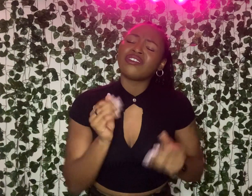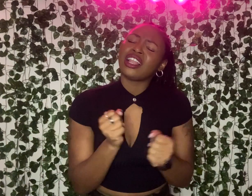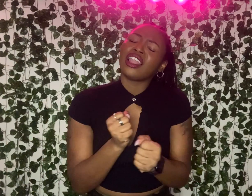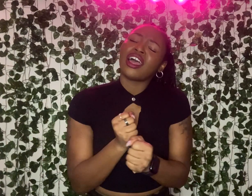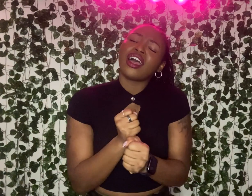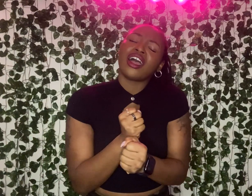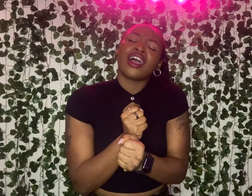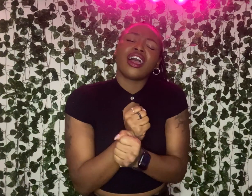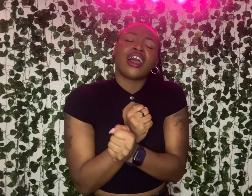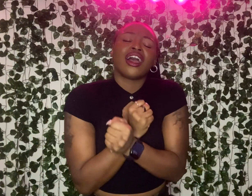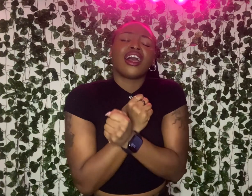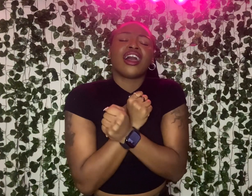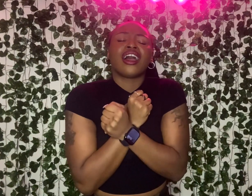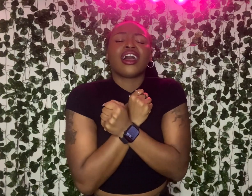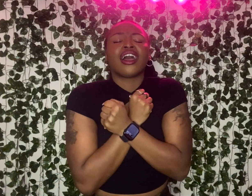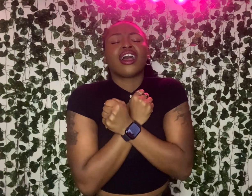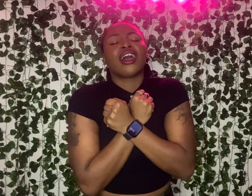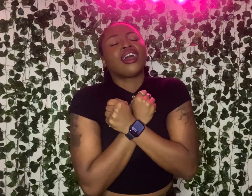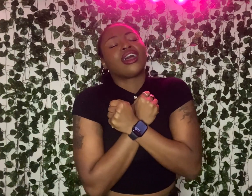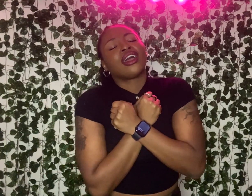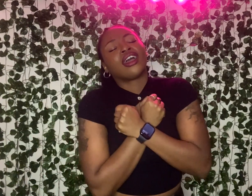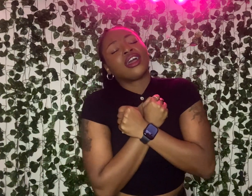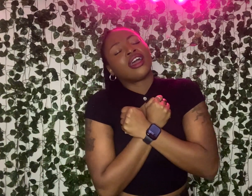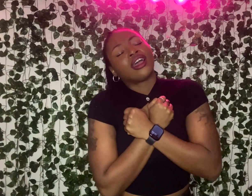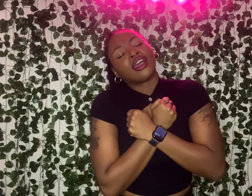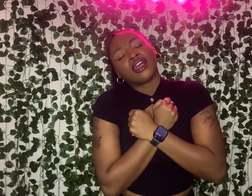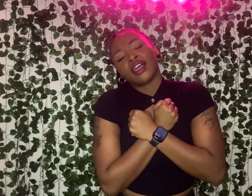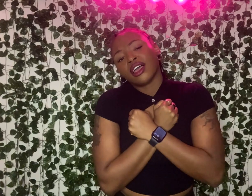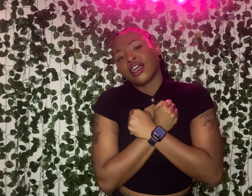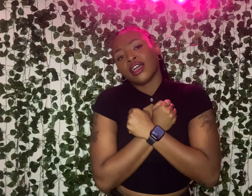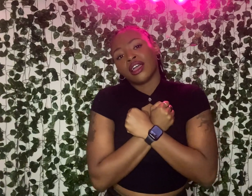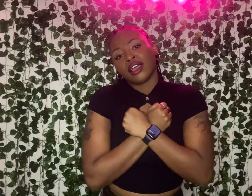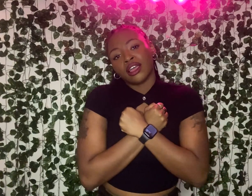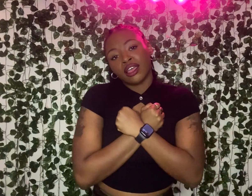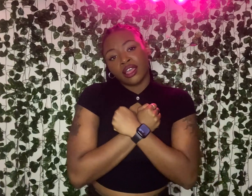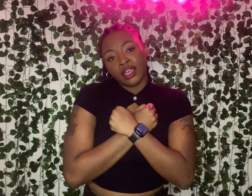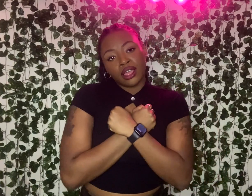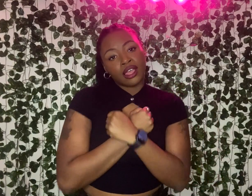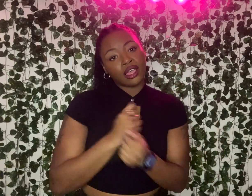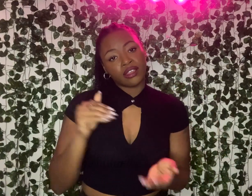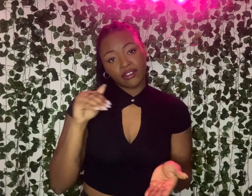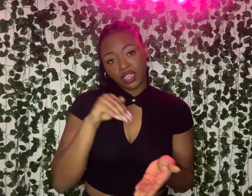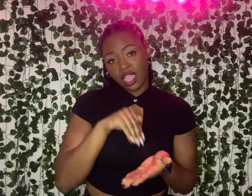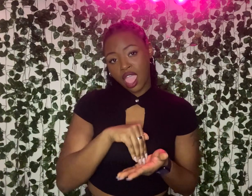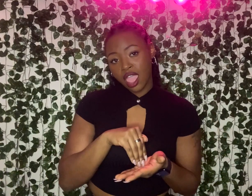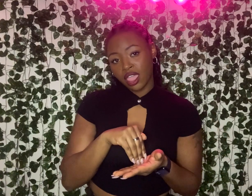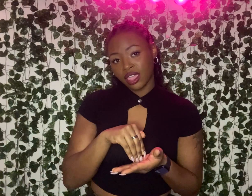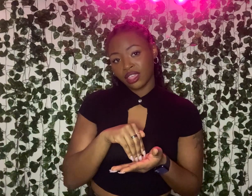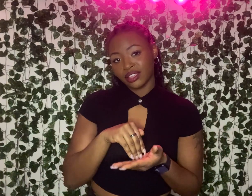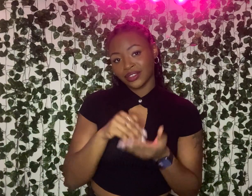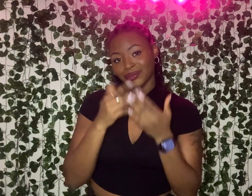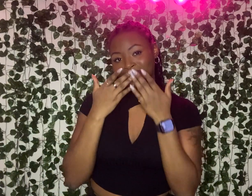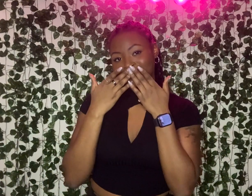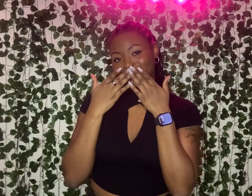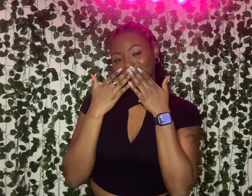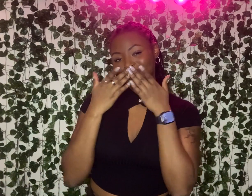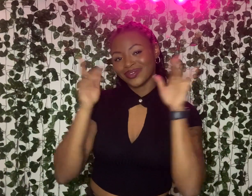never live again? Amen.